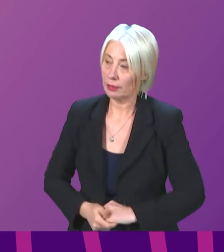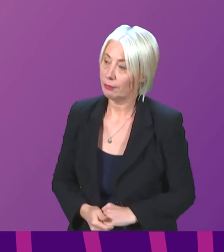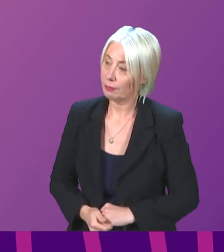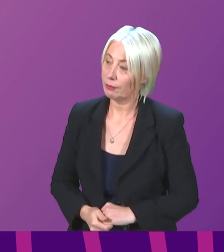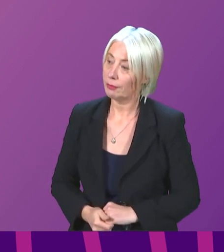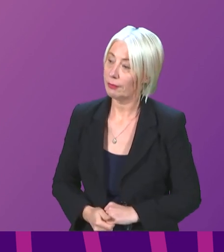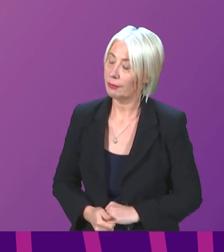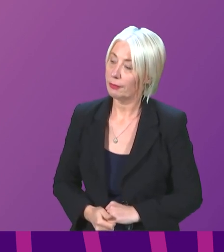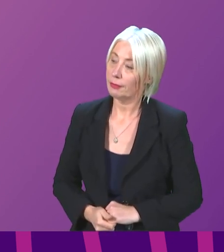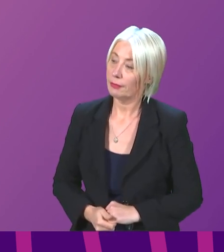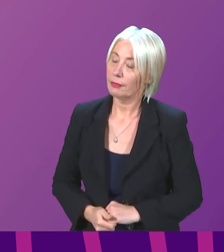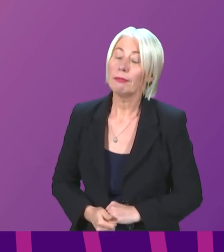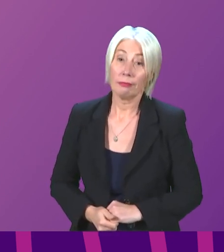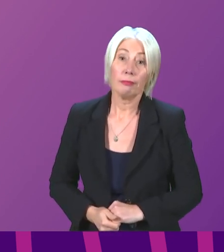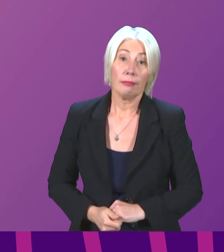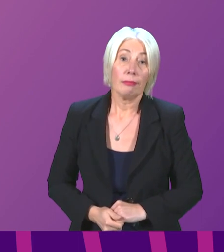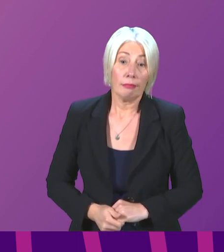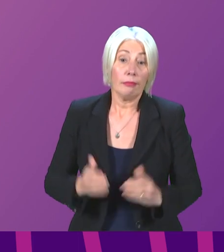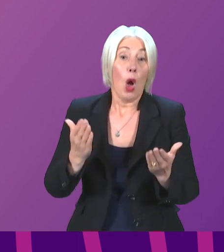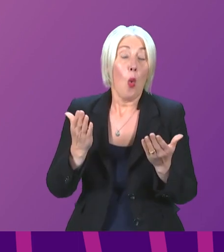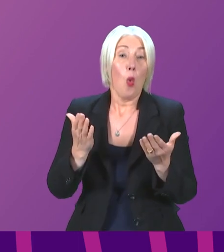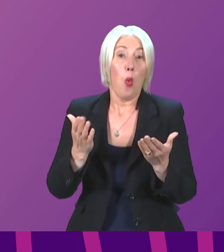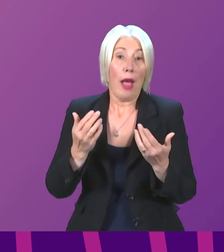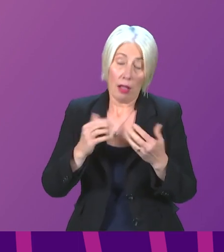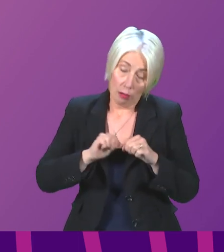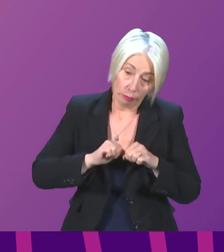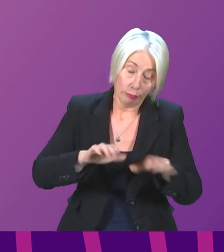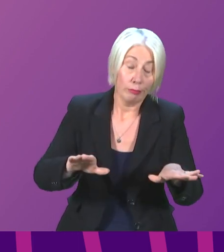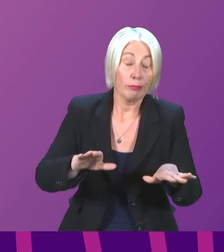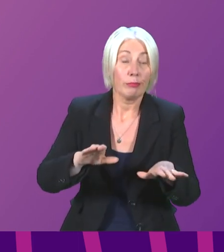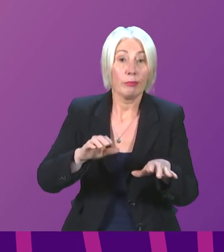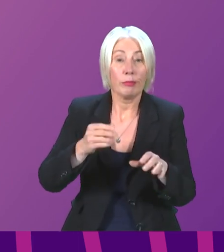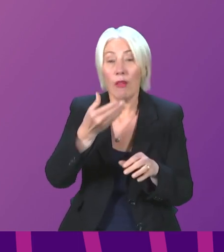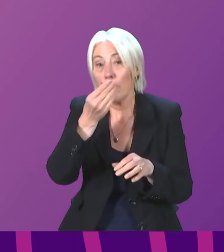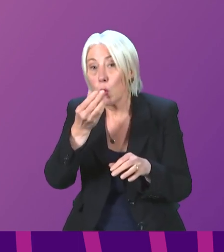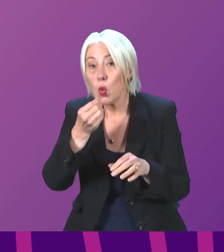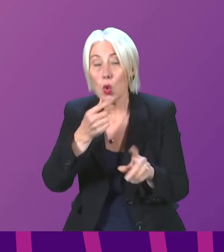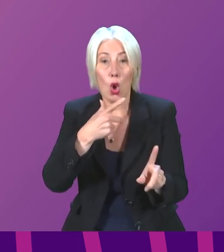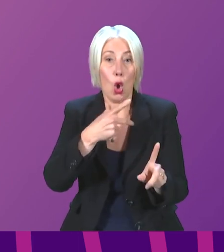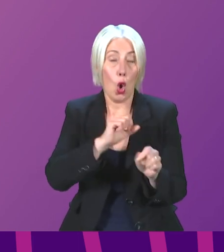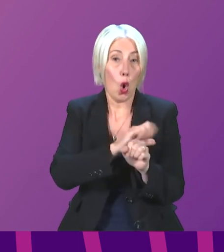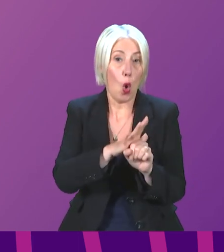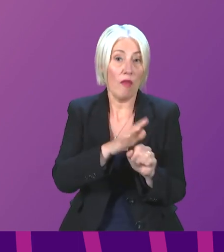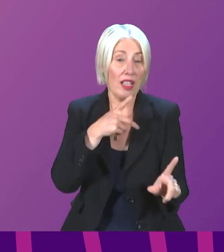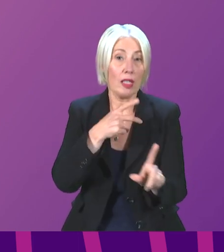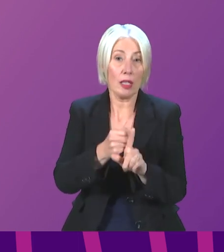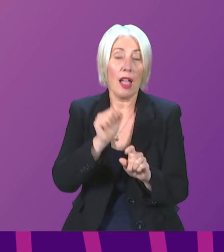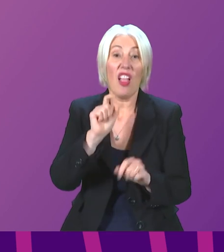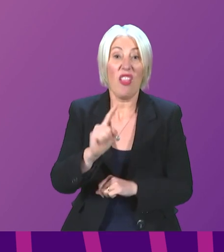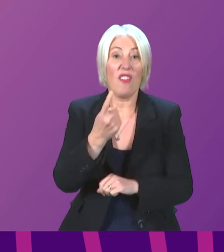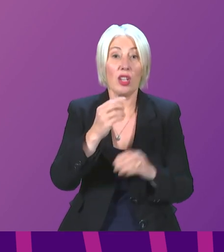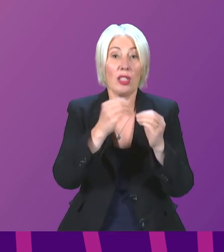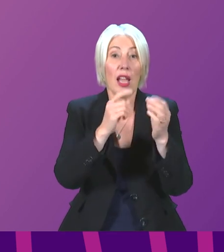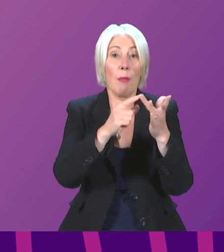Thank you. I welcome the rollout of the winter flu and COVID vaccination programme. This is the first bivalent